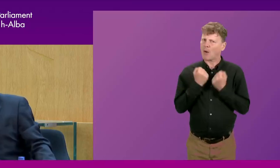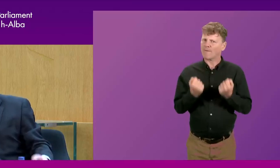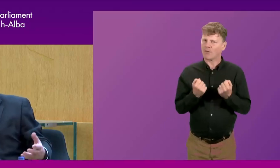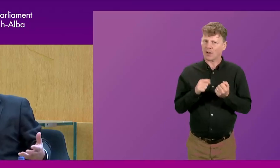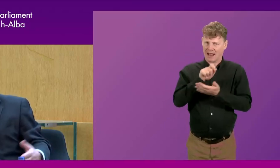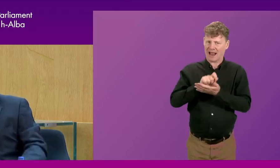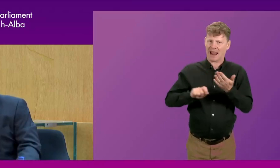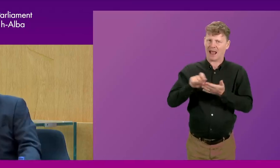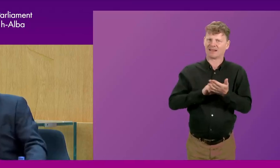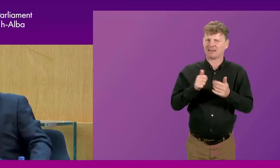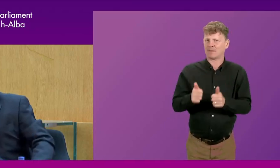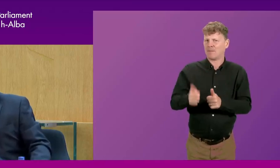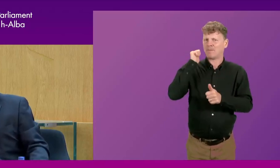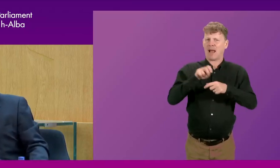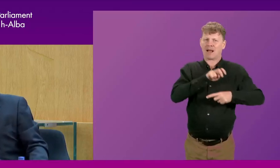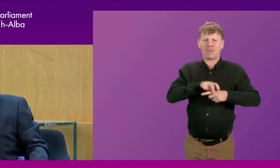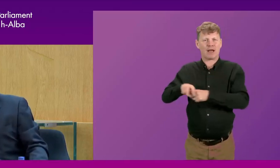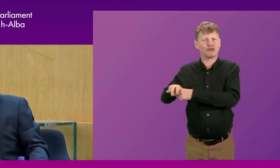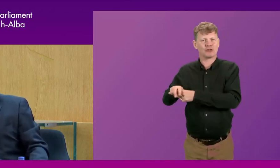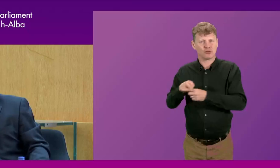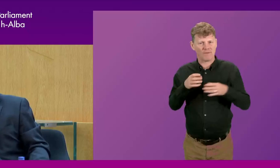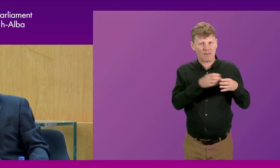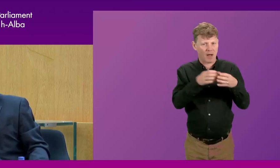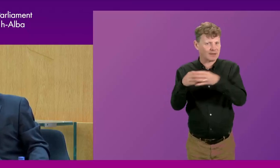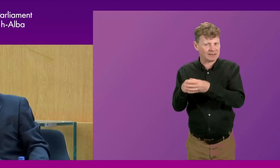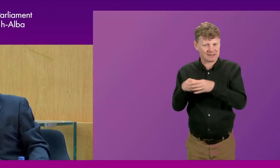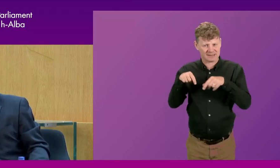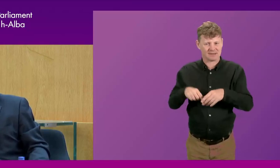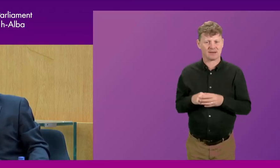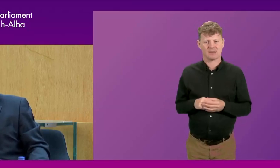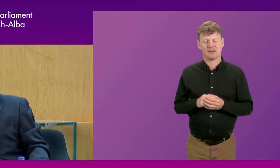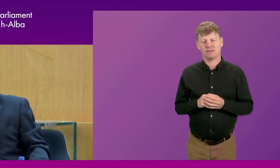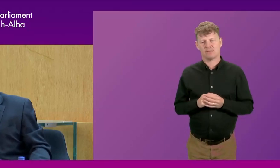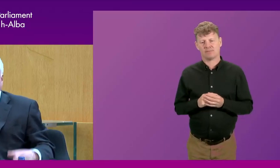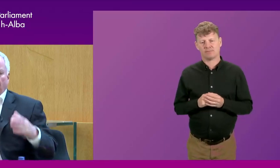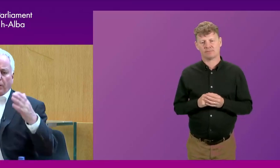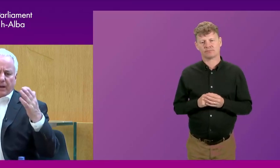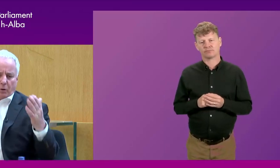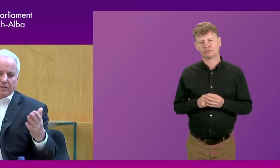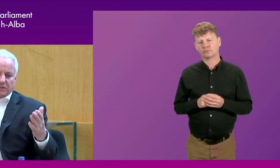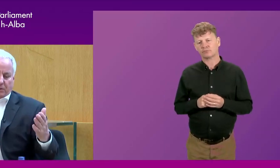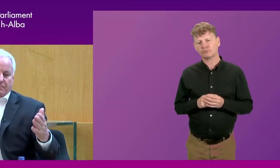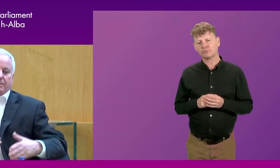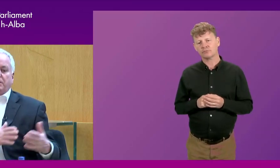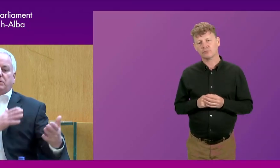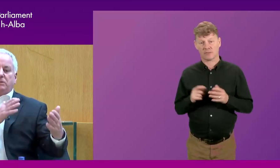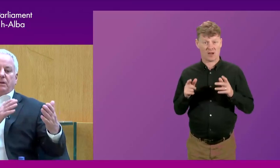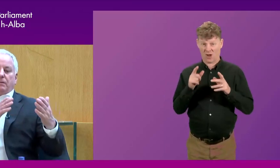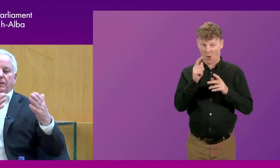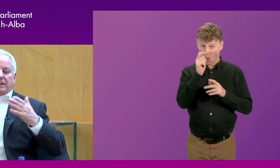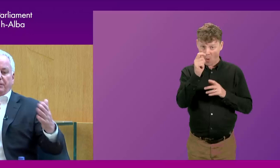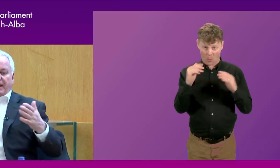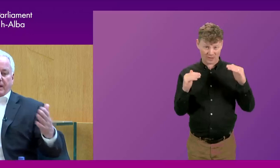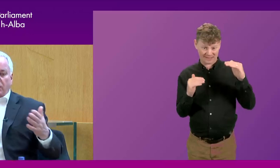the backbenchers of the parties, and they stand not on an equivalence with government ministers,